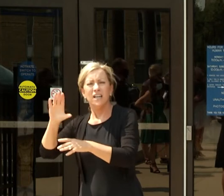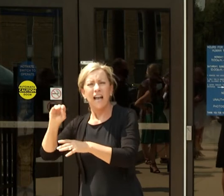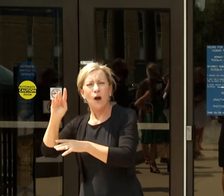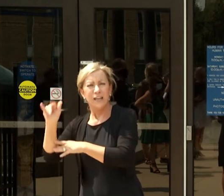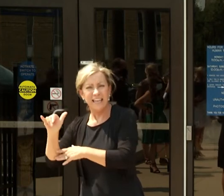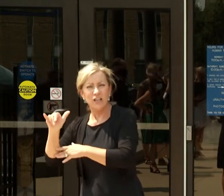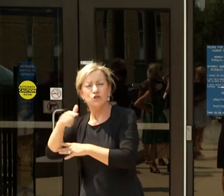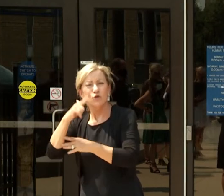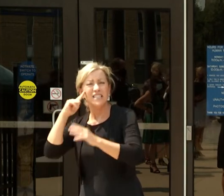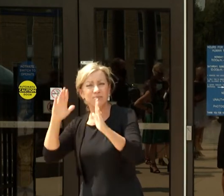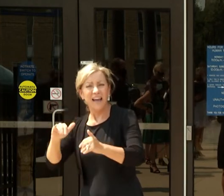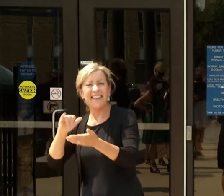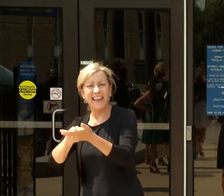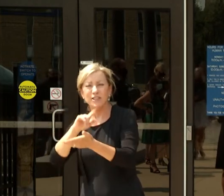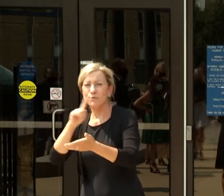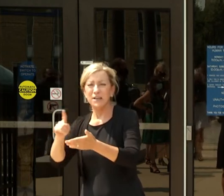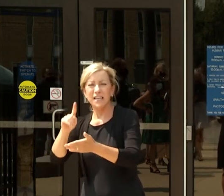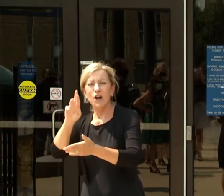Dr. Arunkemar?